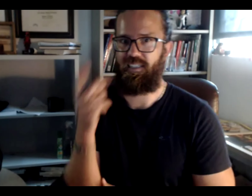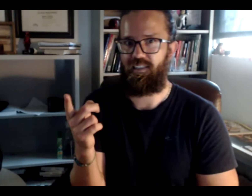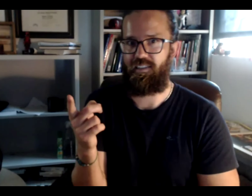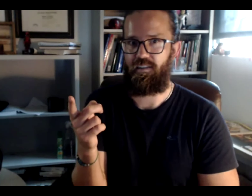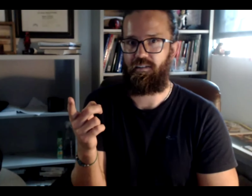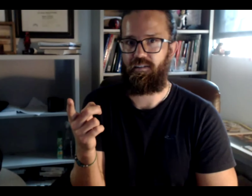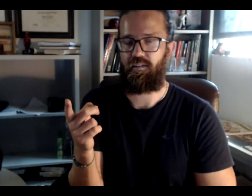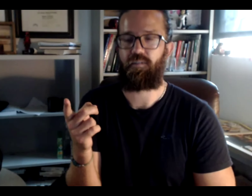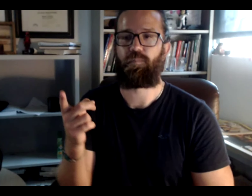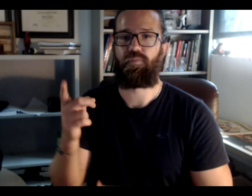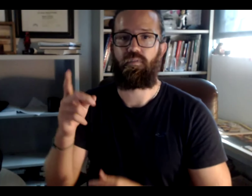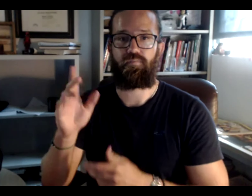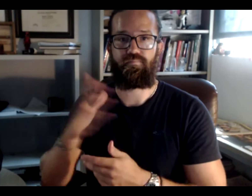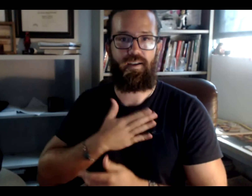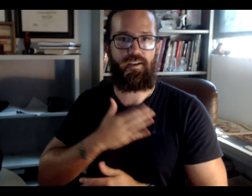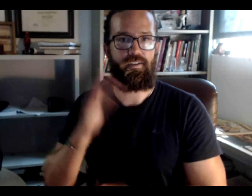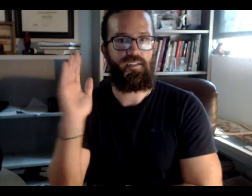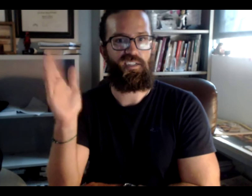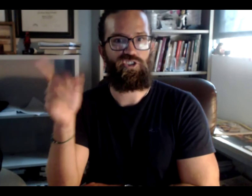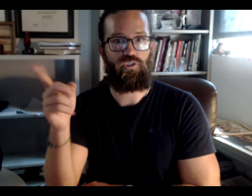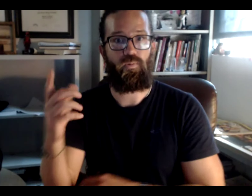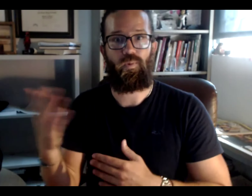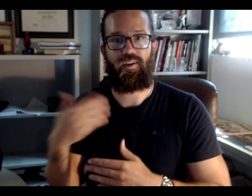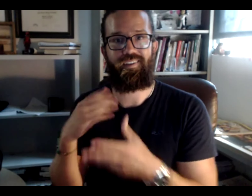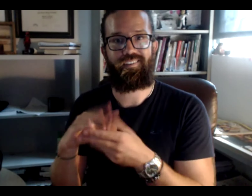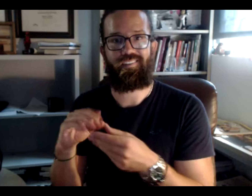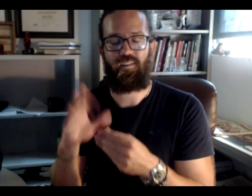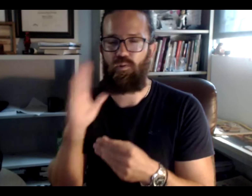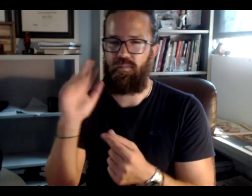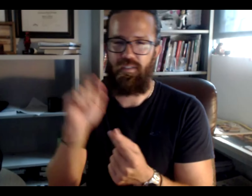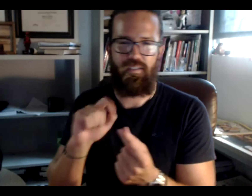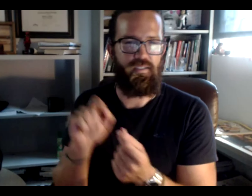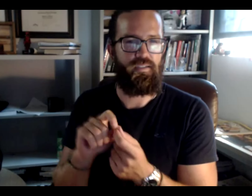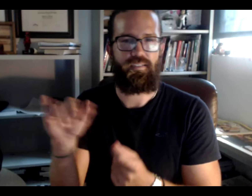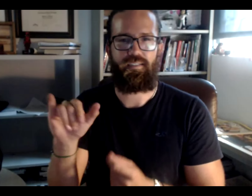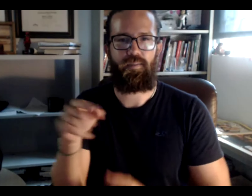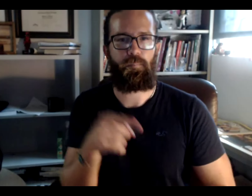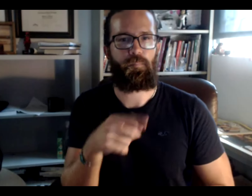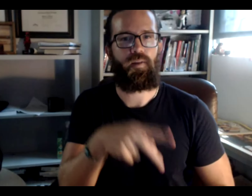Well, anyway, you can see from the video on my lecture there.